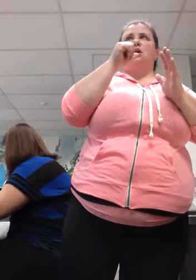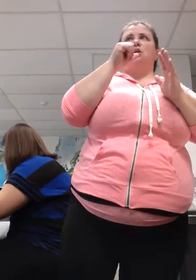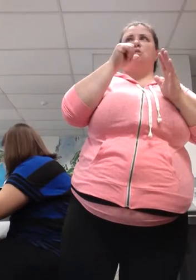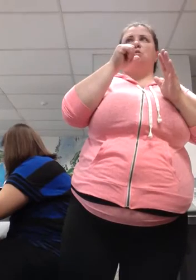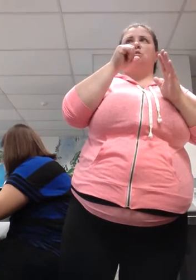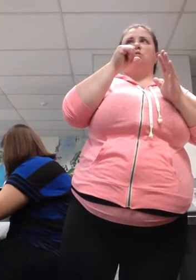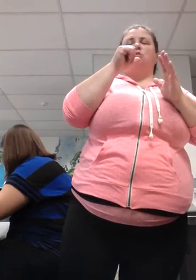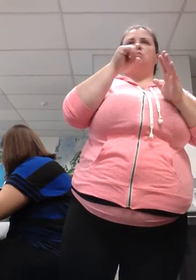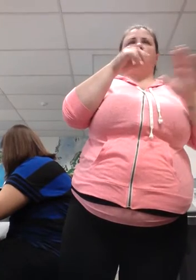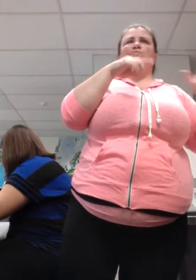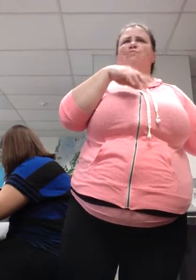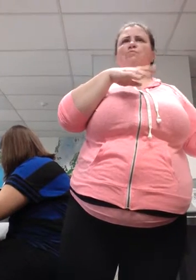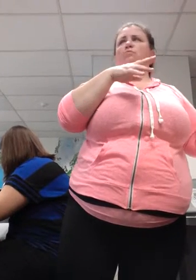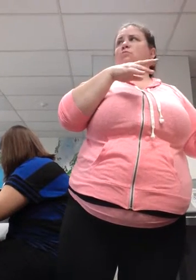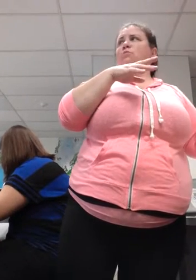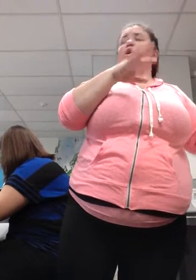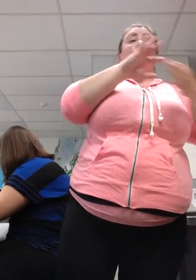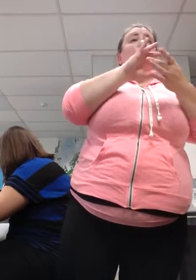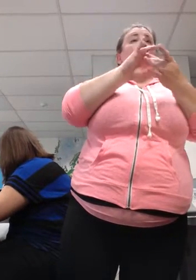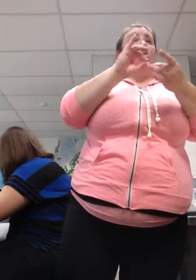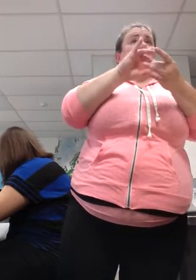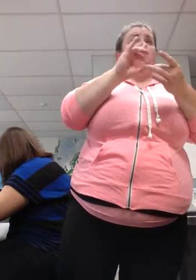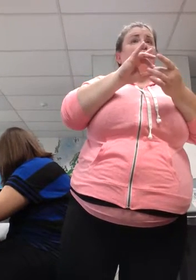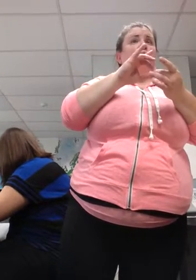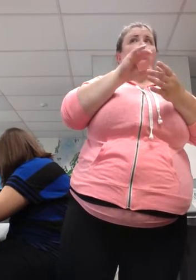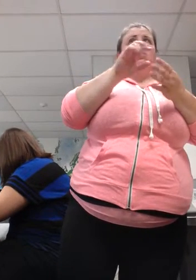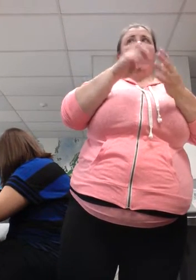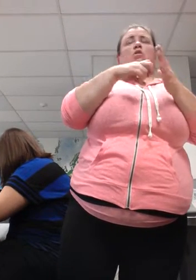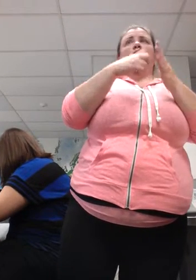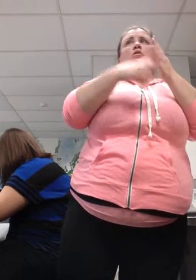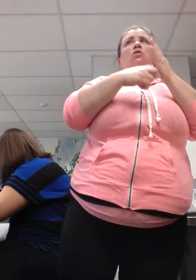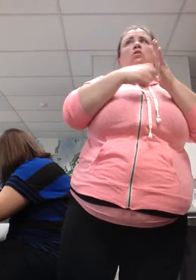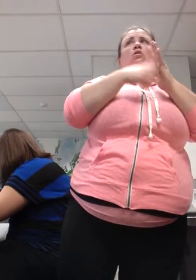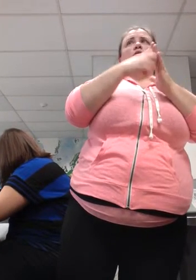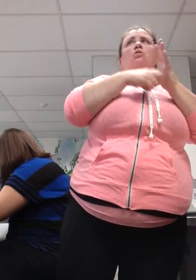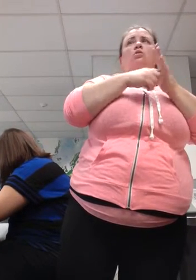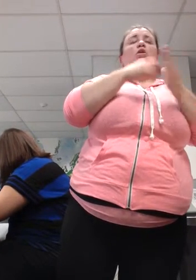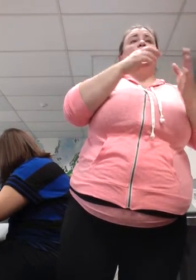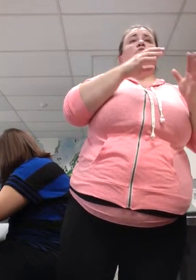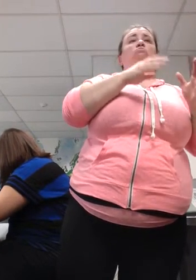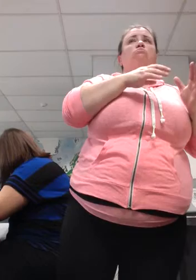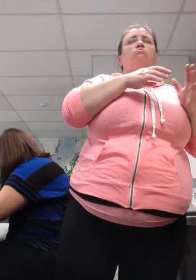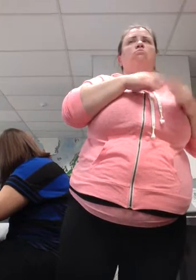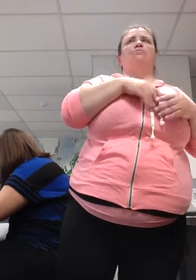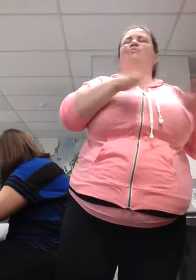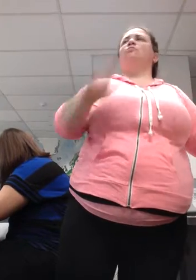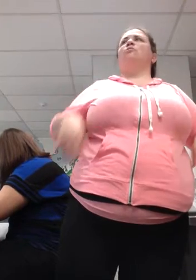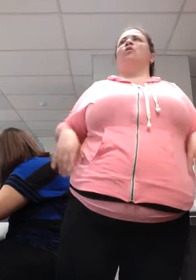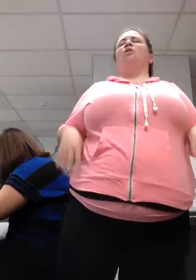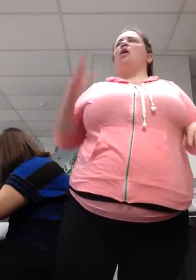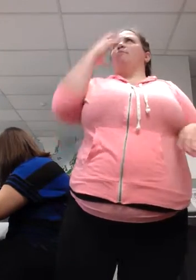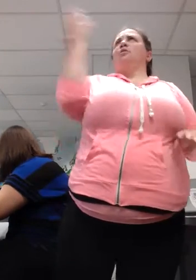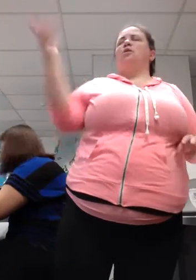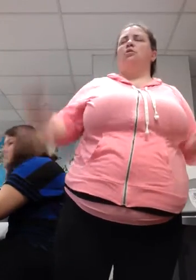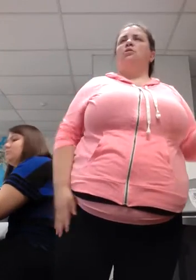stop there. Now you have to correct yourself. And it's okay. You're going to miss things. You're going to make mistakes.